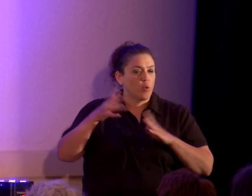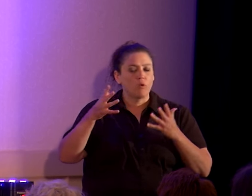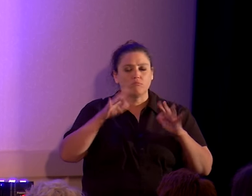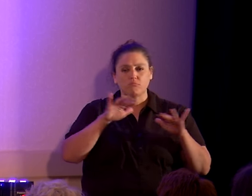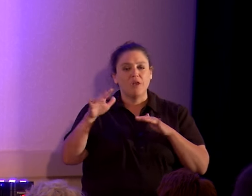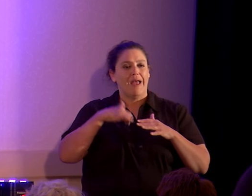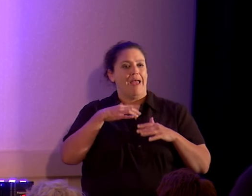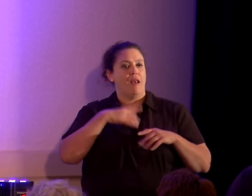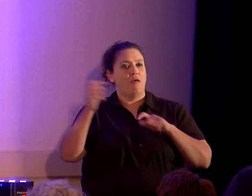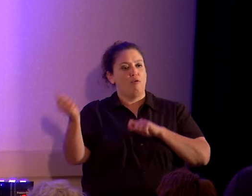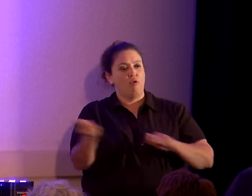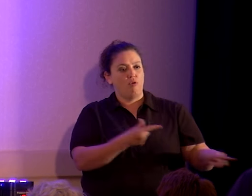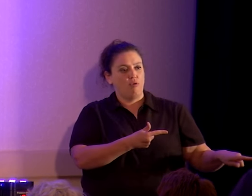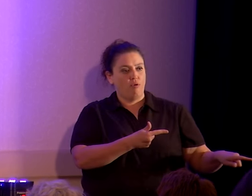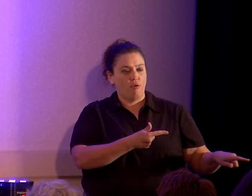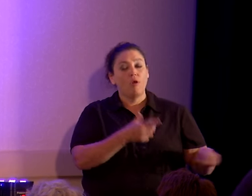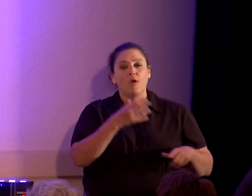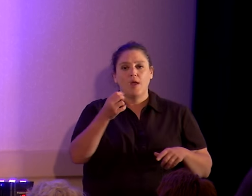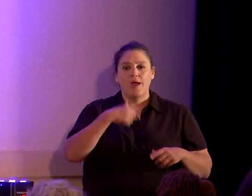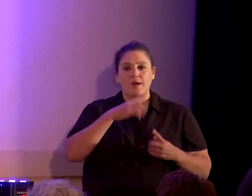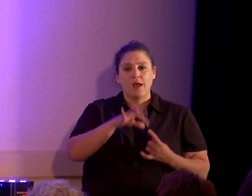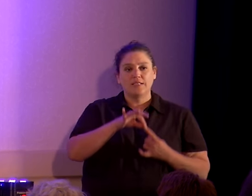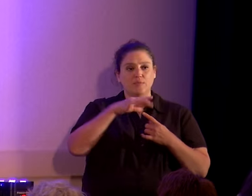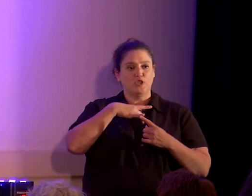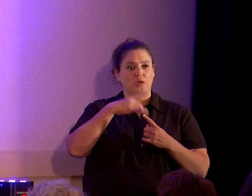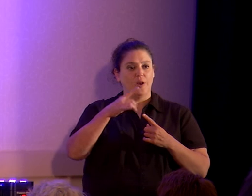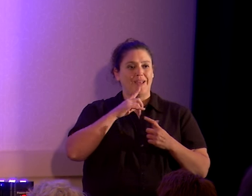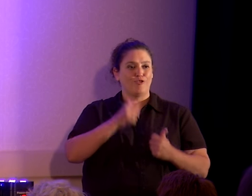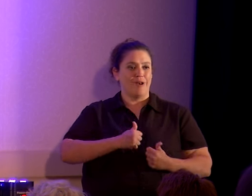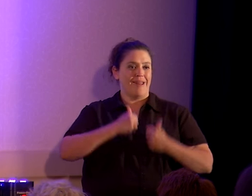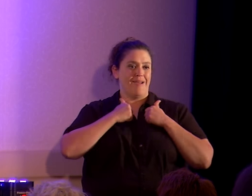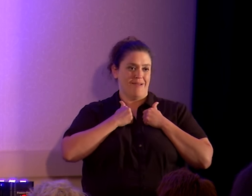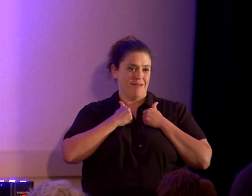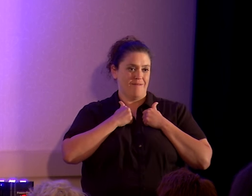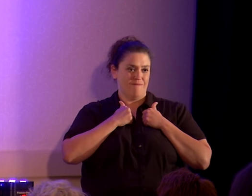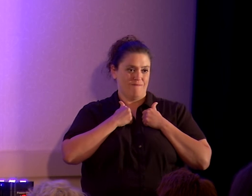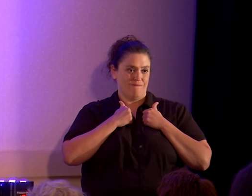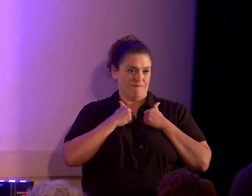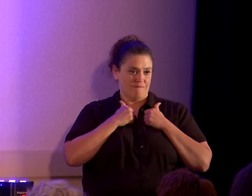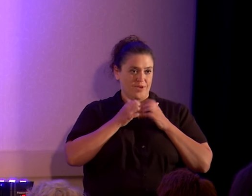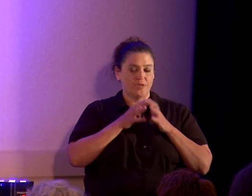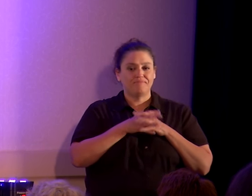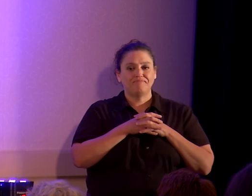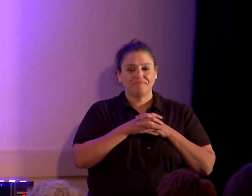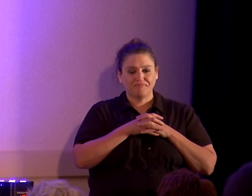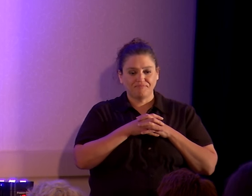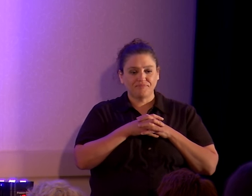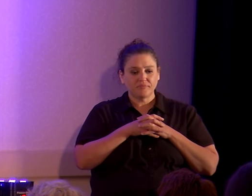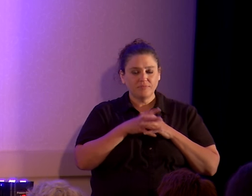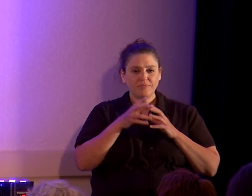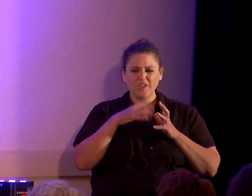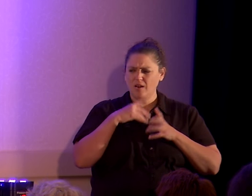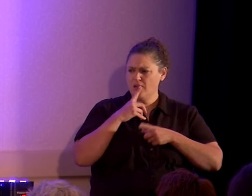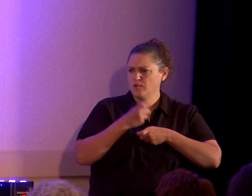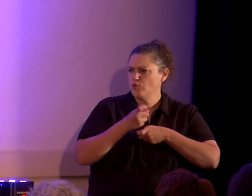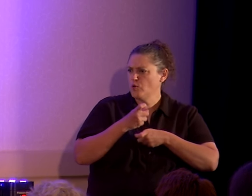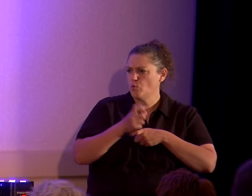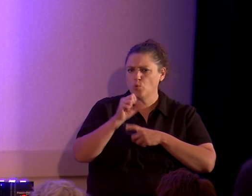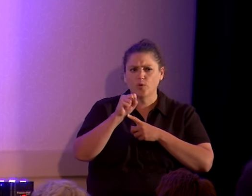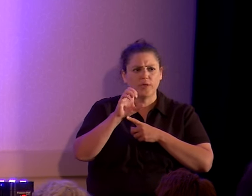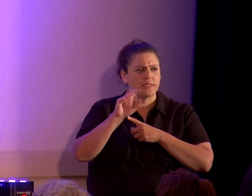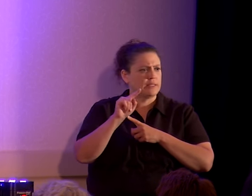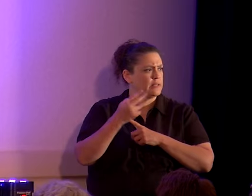I like all of them. And I especially like the live ones. And I joked with Seth, I don't know if he's in here, but